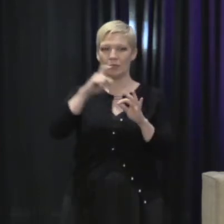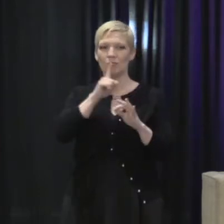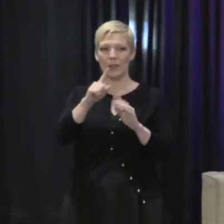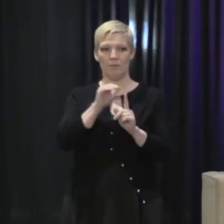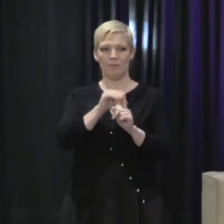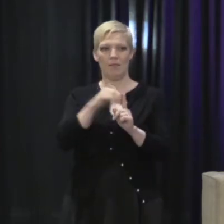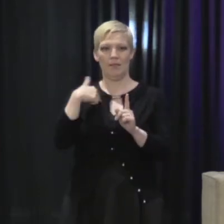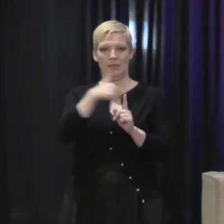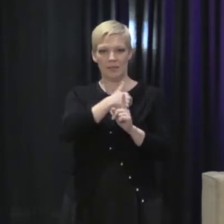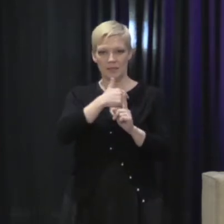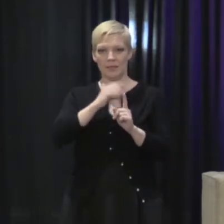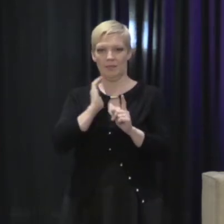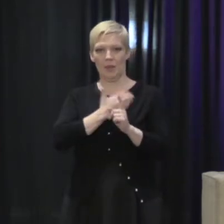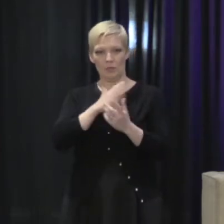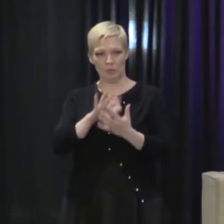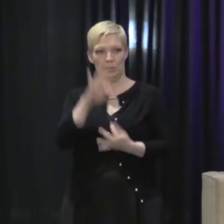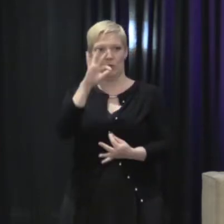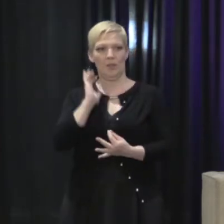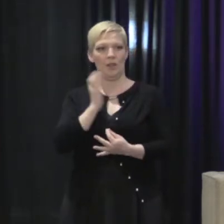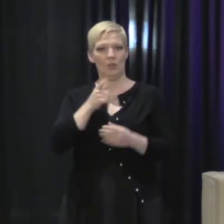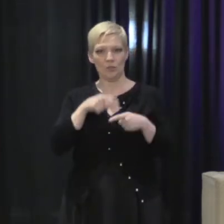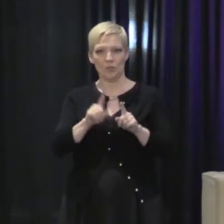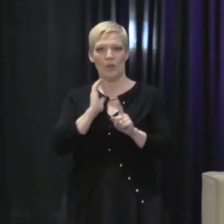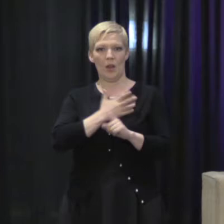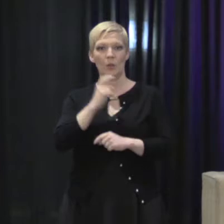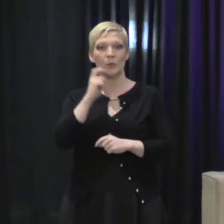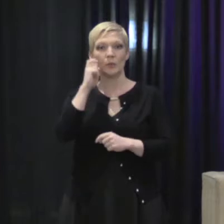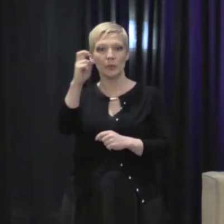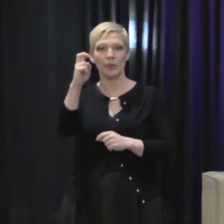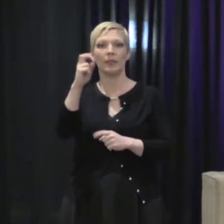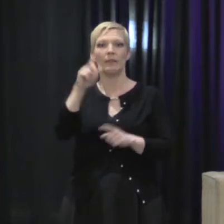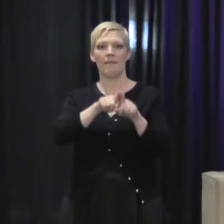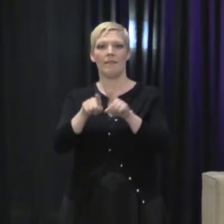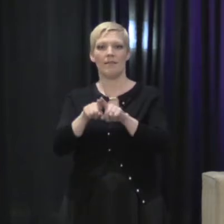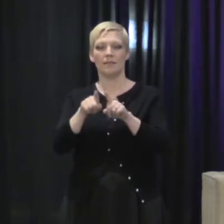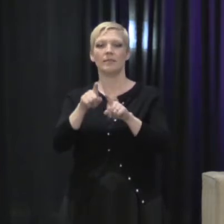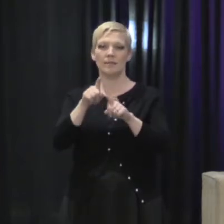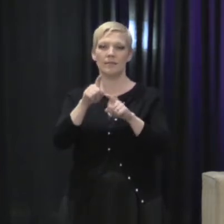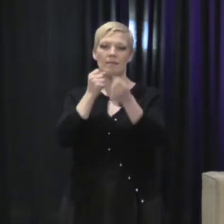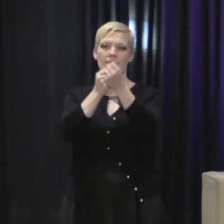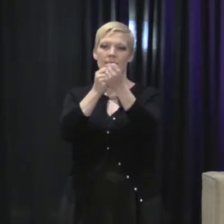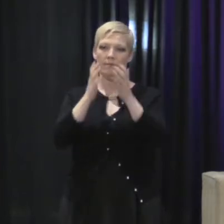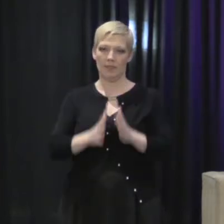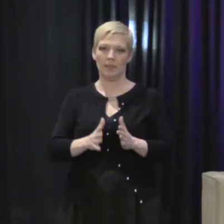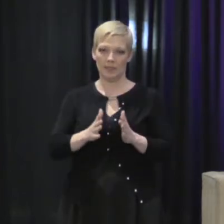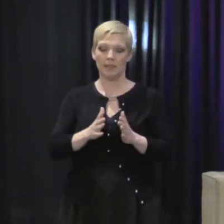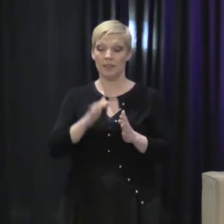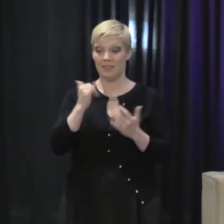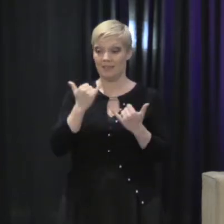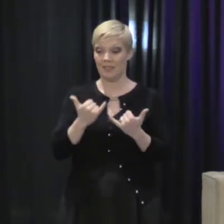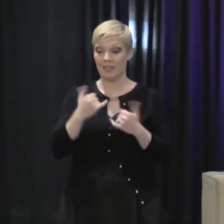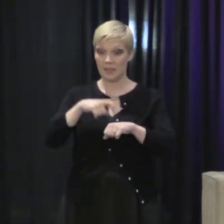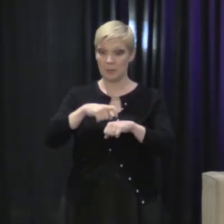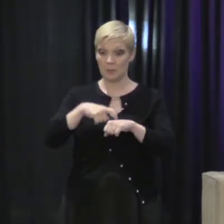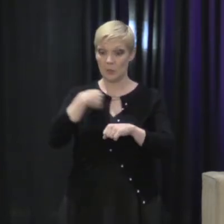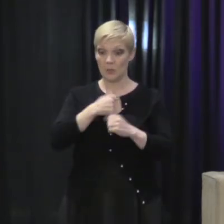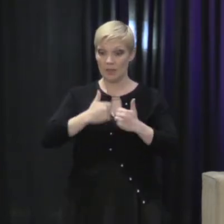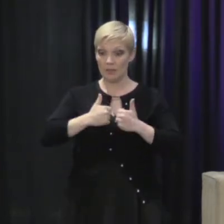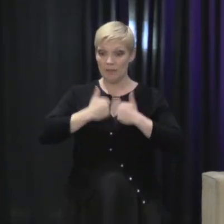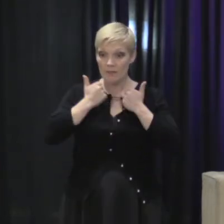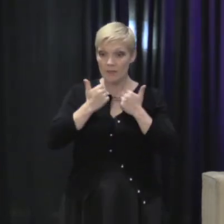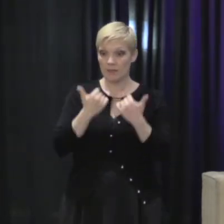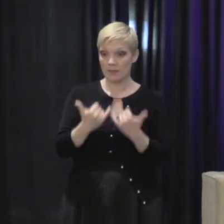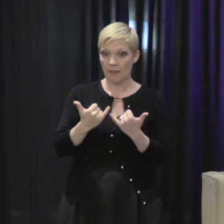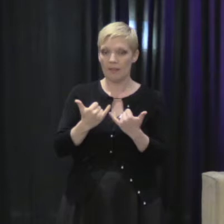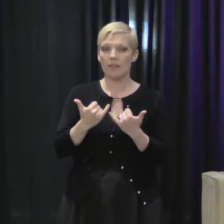companions on our journeys as activists. They are especially important in the times that we are living in today. We are